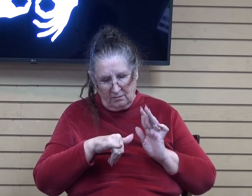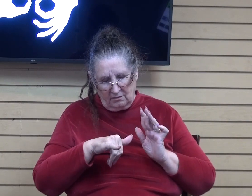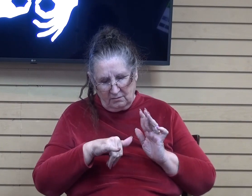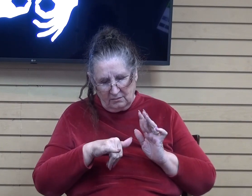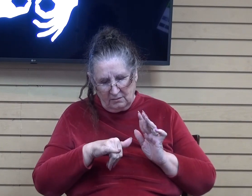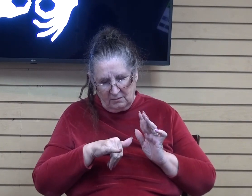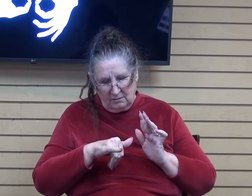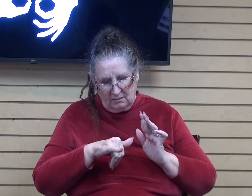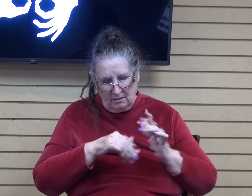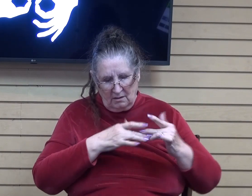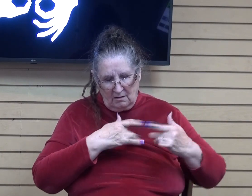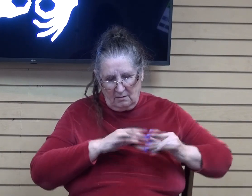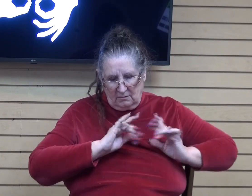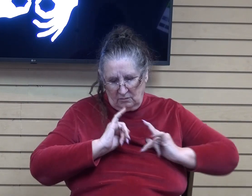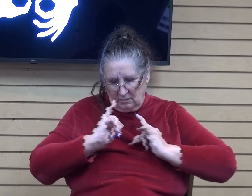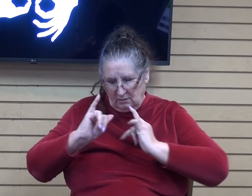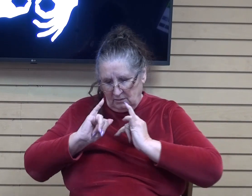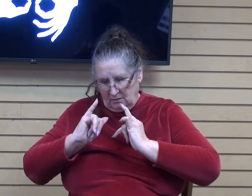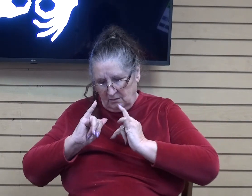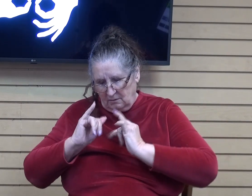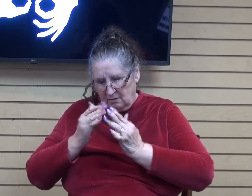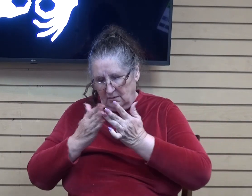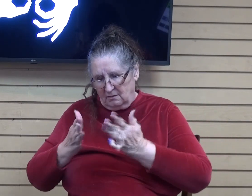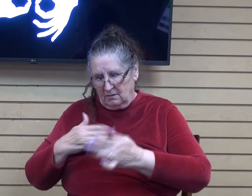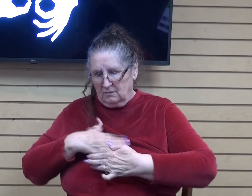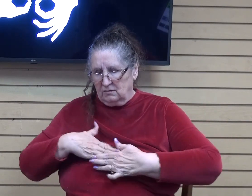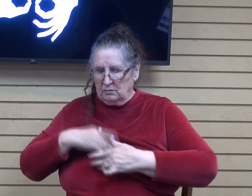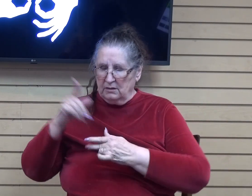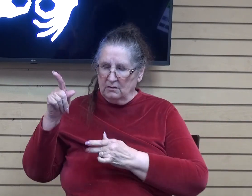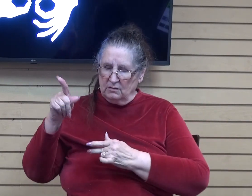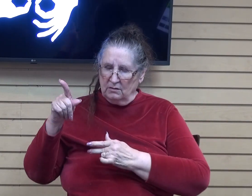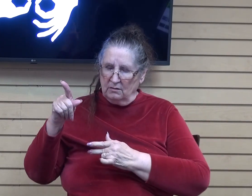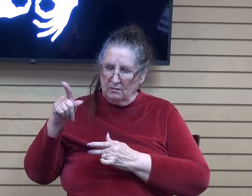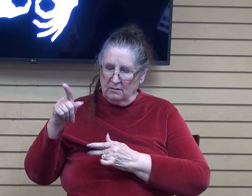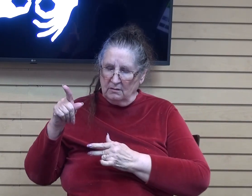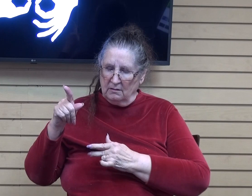hearts with those things that are pleasing to you that that is we